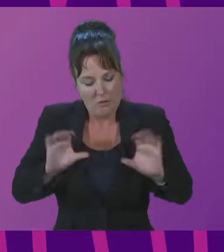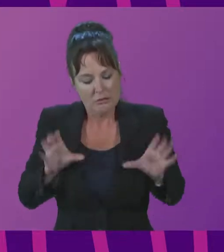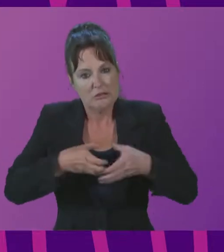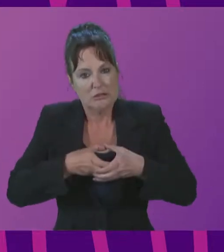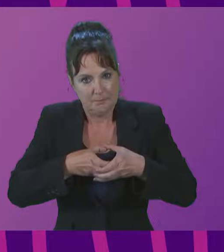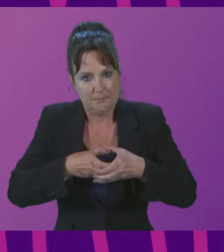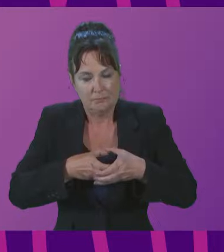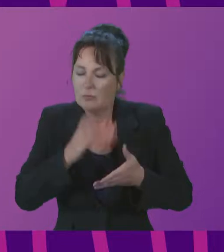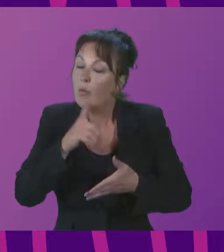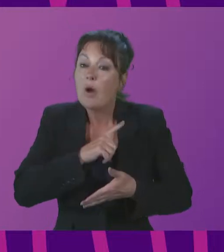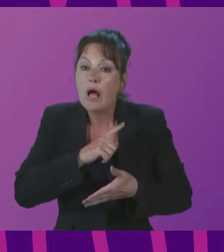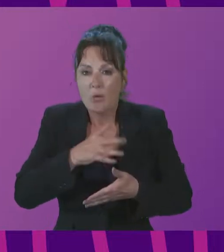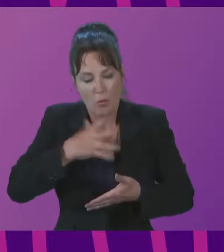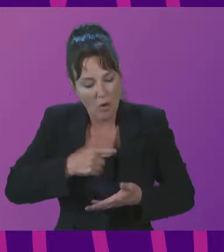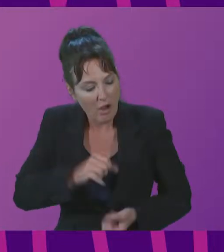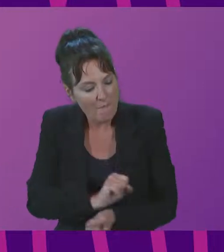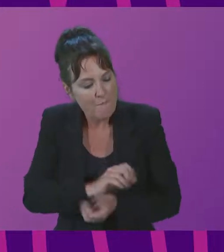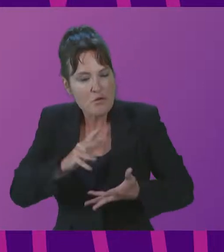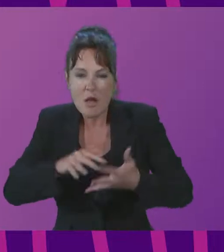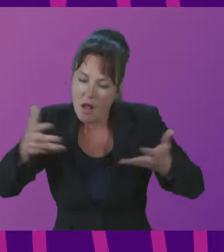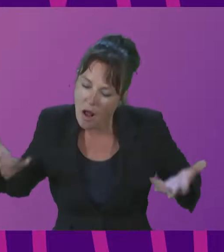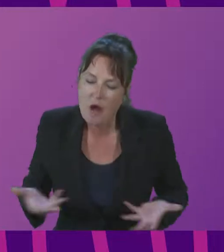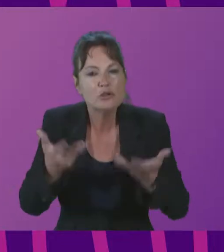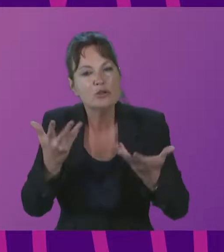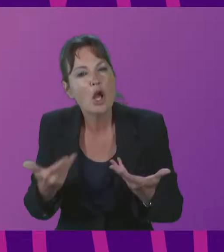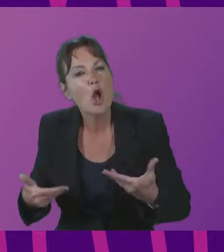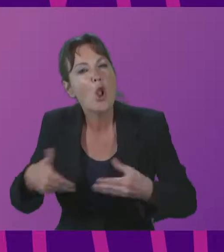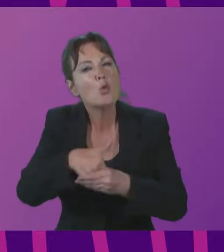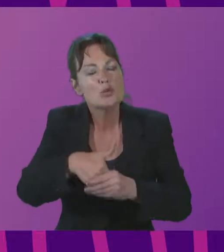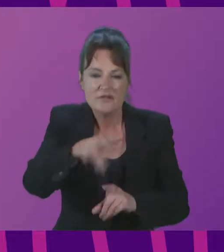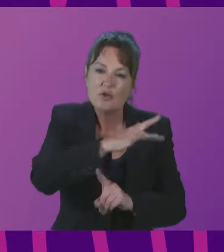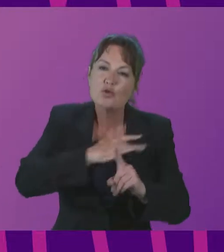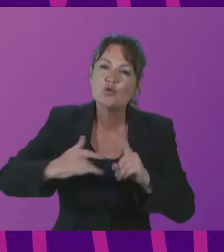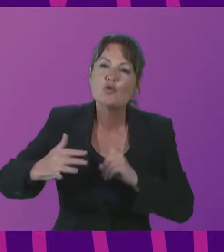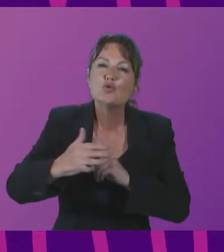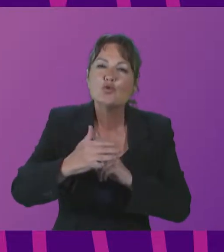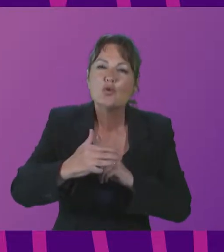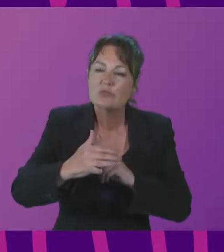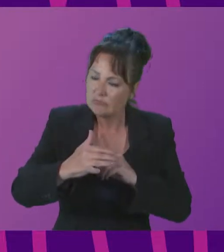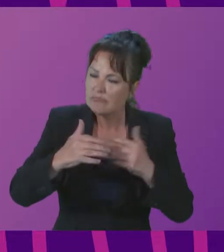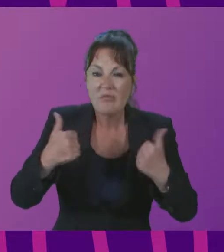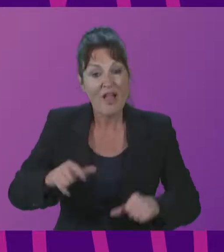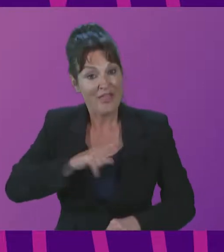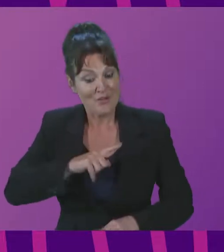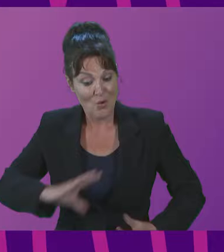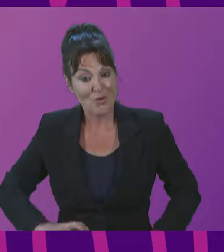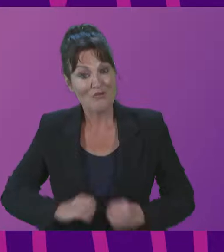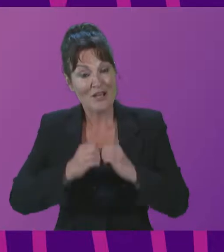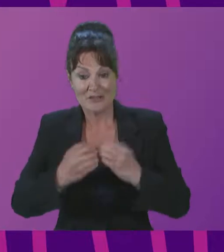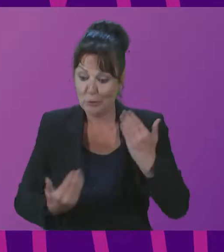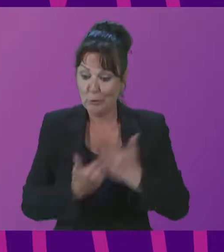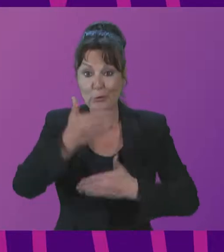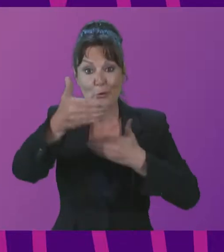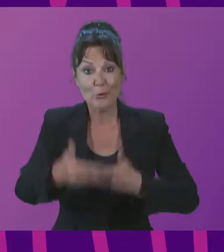in a free, encouraging, and inclusive social environment. That's why we created a program called